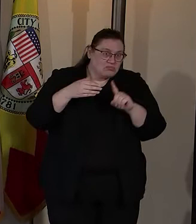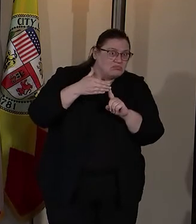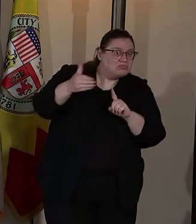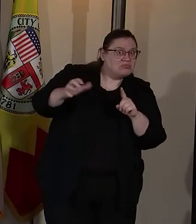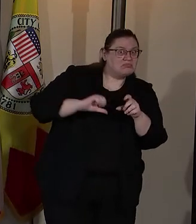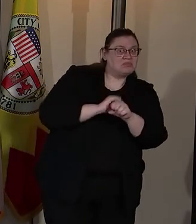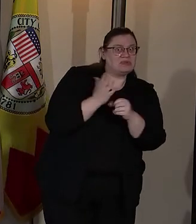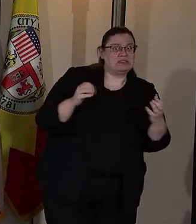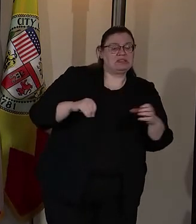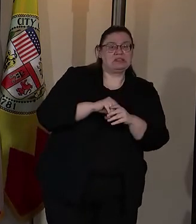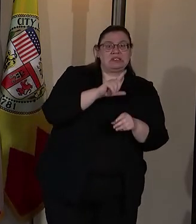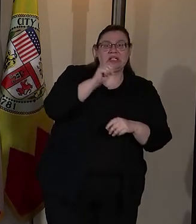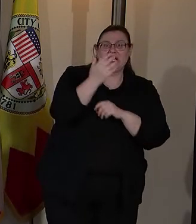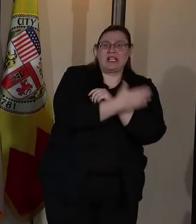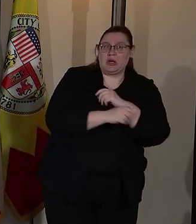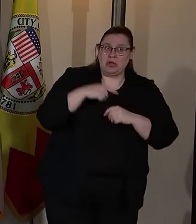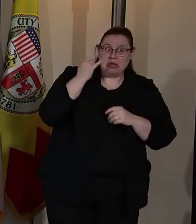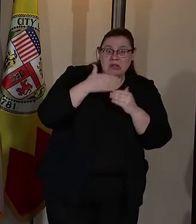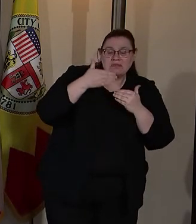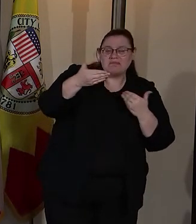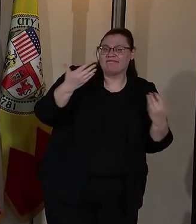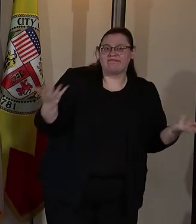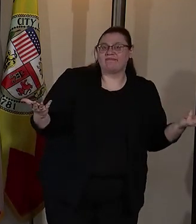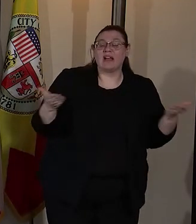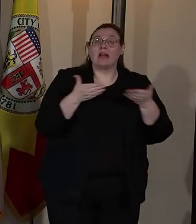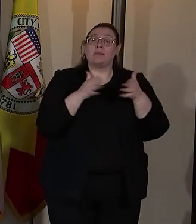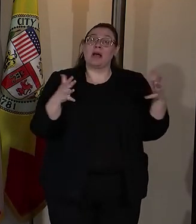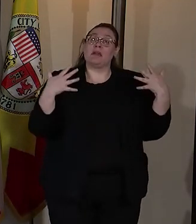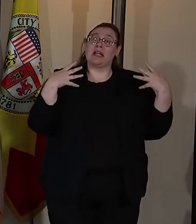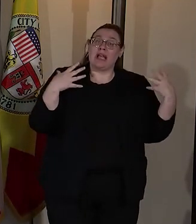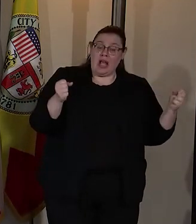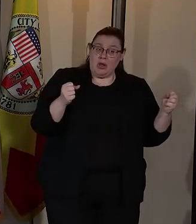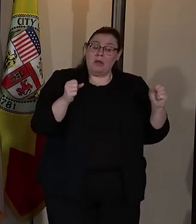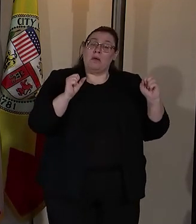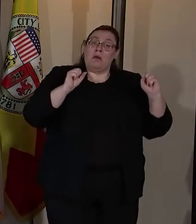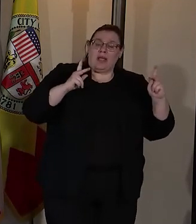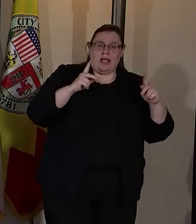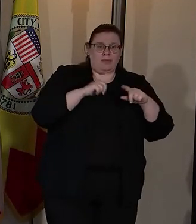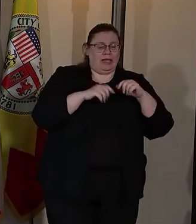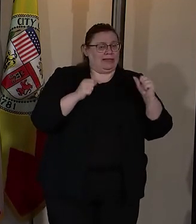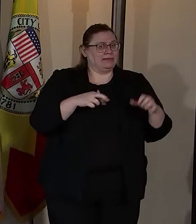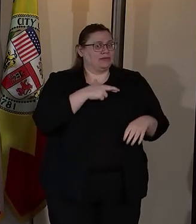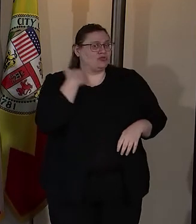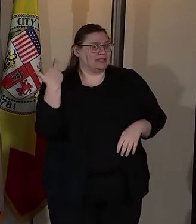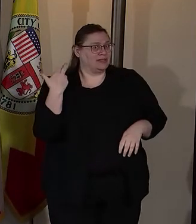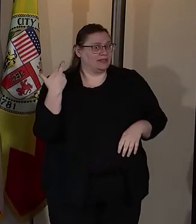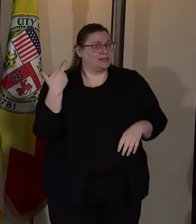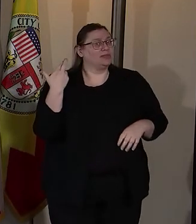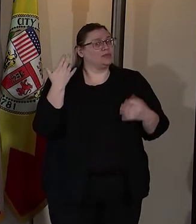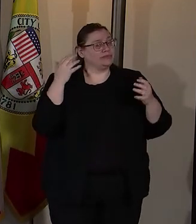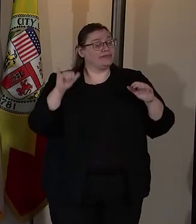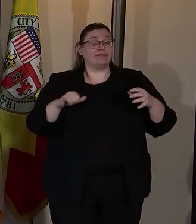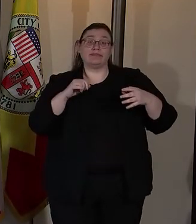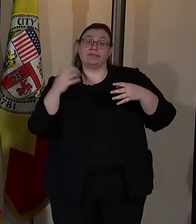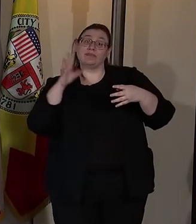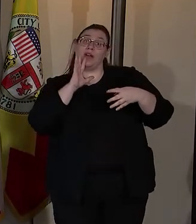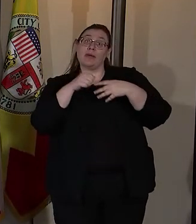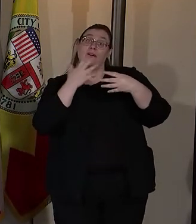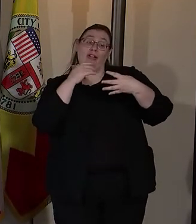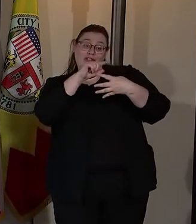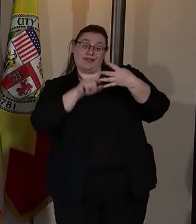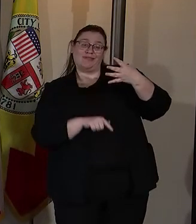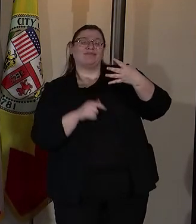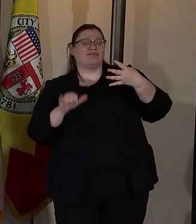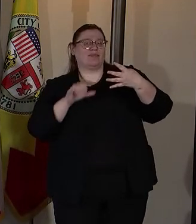of Los Angeles. Our public health conditions remain fragile but the COVID threat level remains at orange and we currently